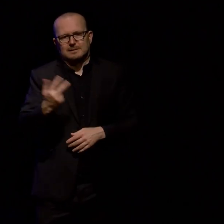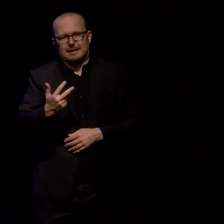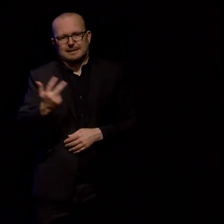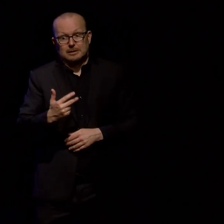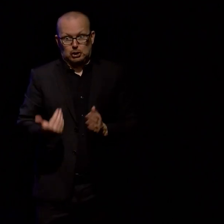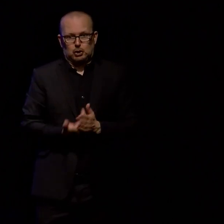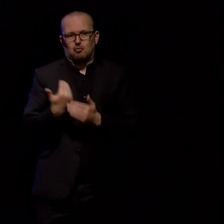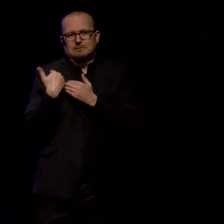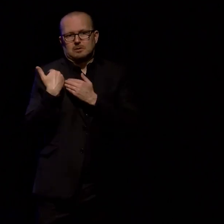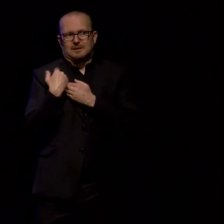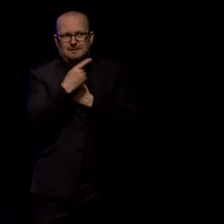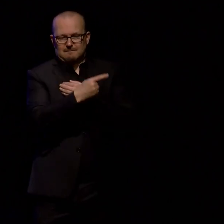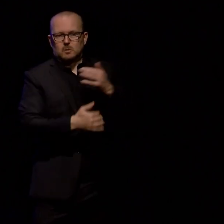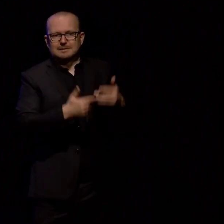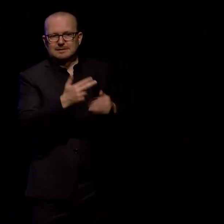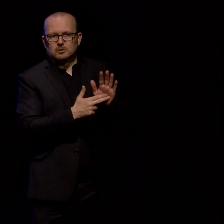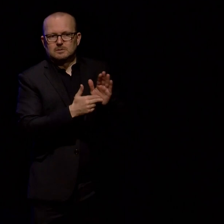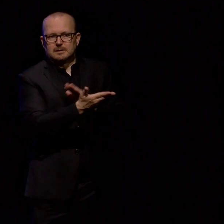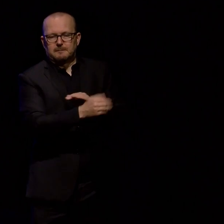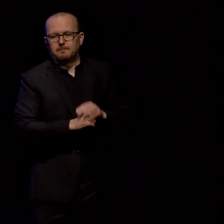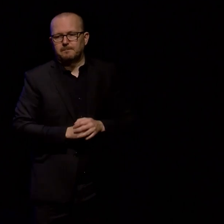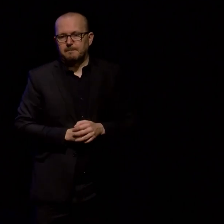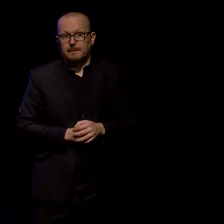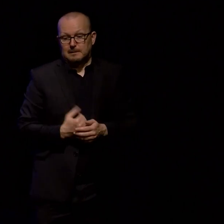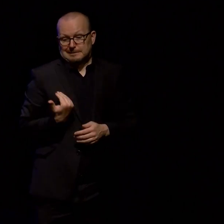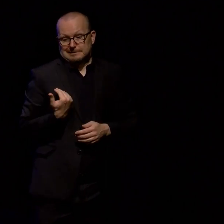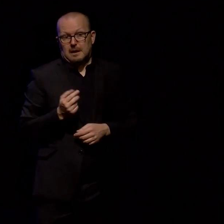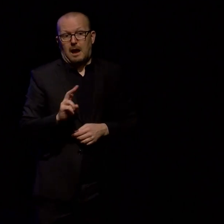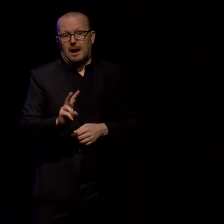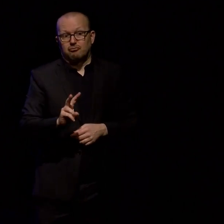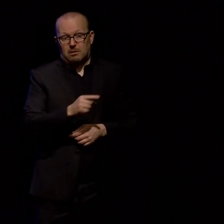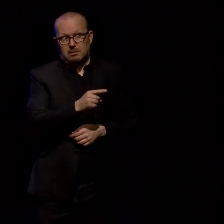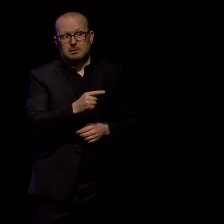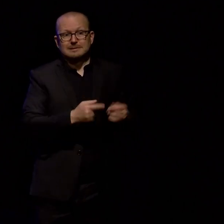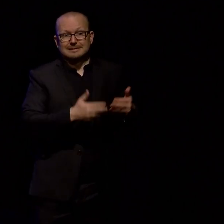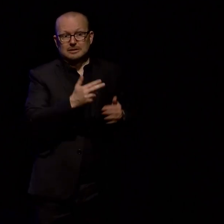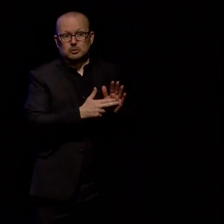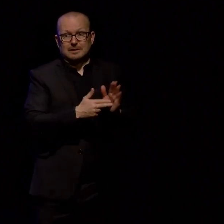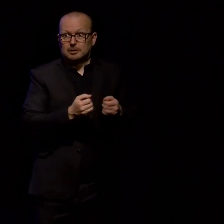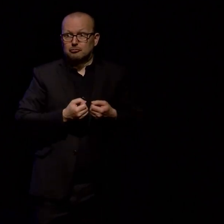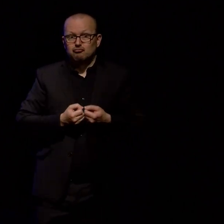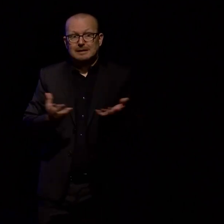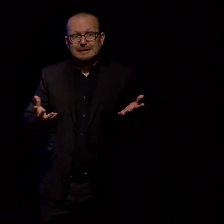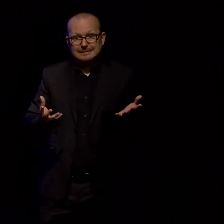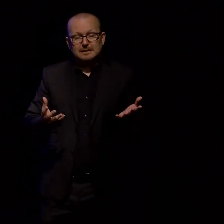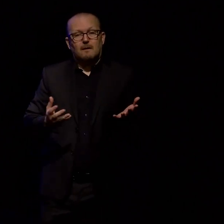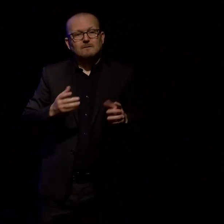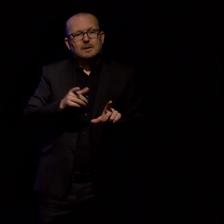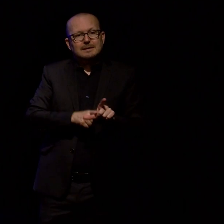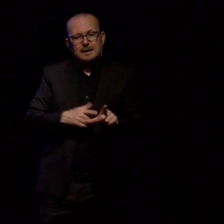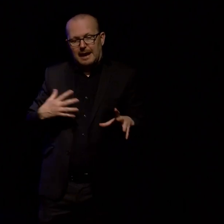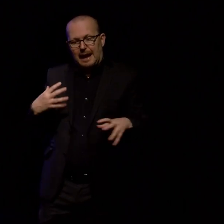In early April of this year Statistics New Zealand released child poverty data for the year ending June 2018.